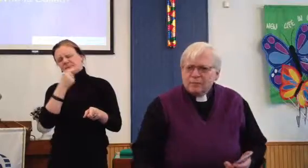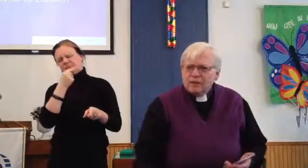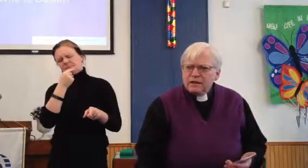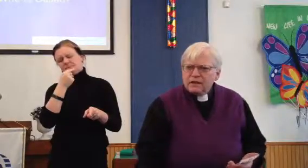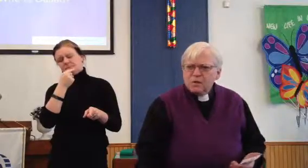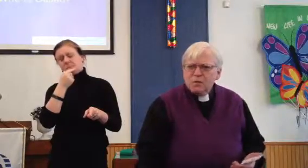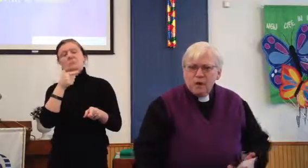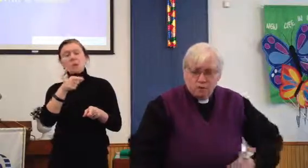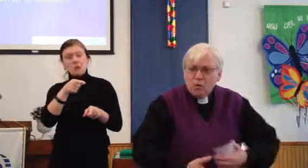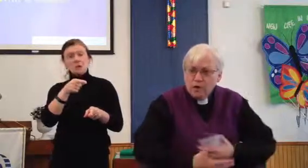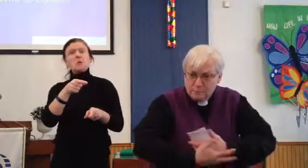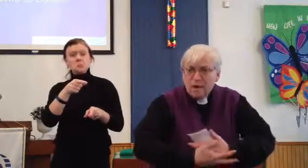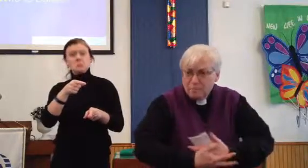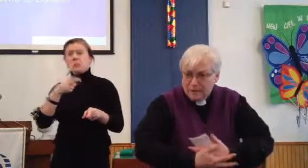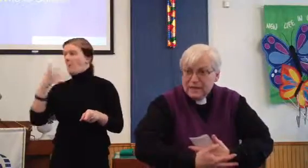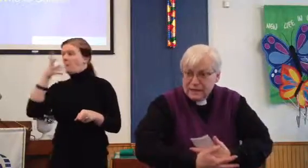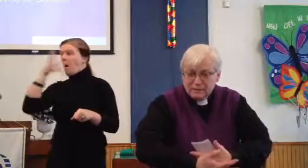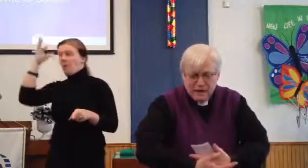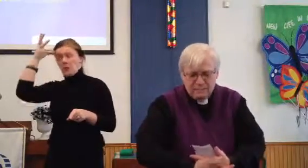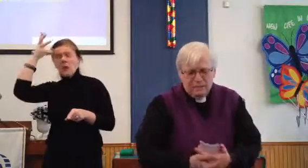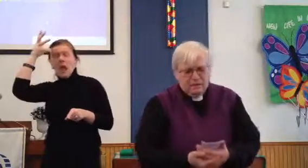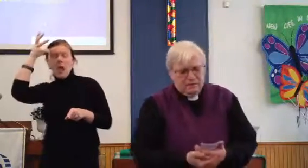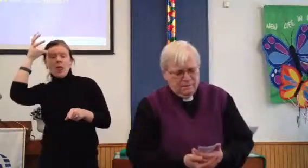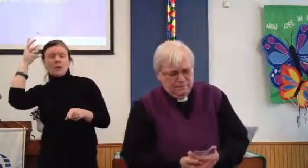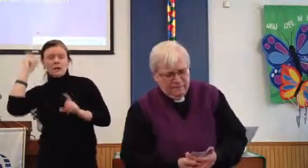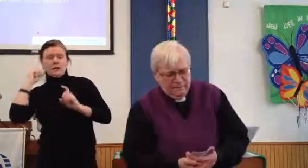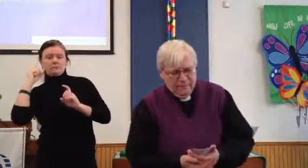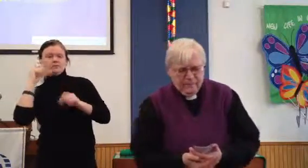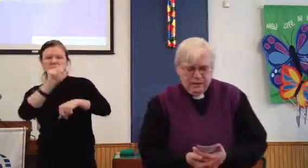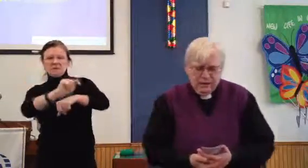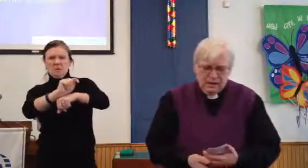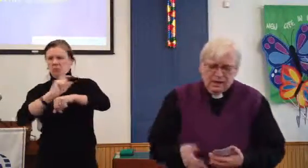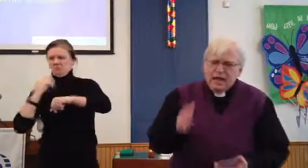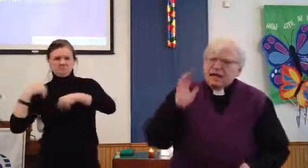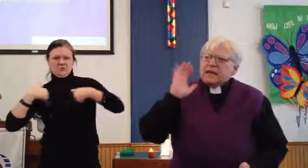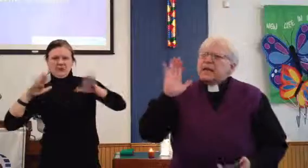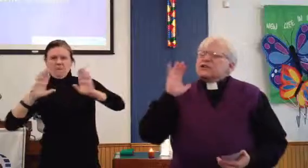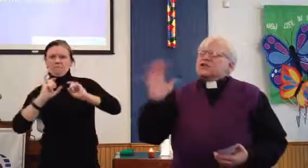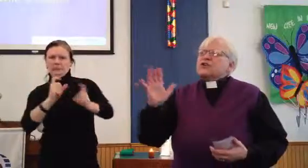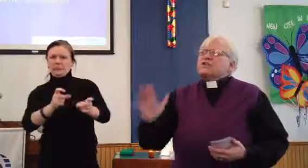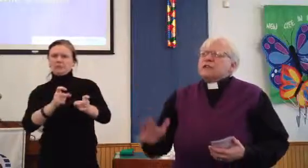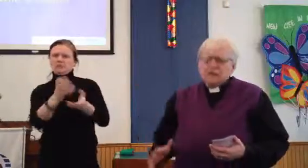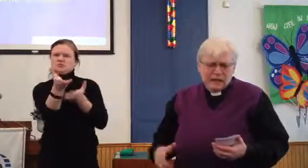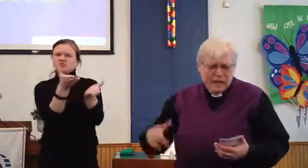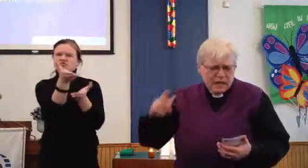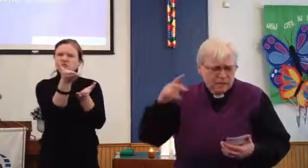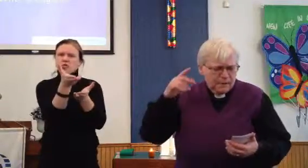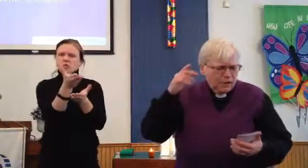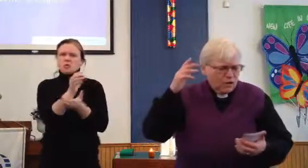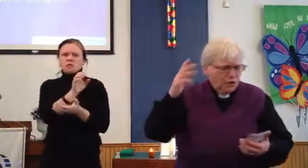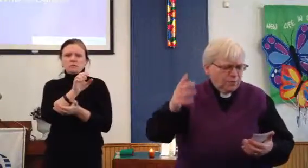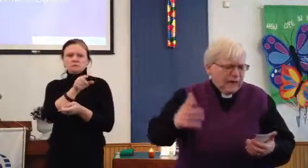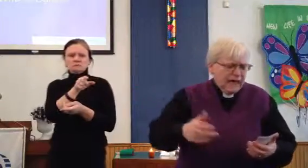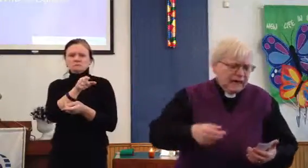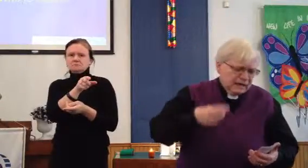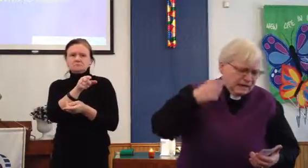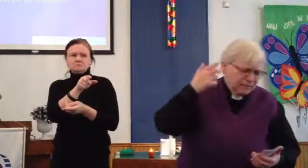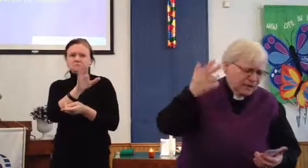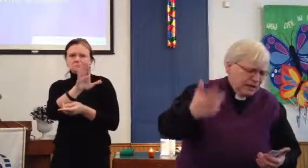temple as a small bell. Boy, probably as a baby. And he served Eli, helping the old man and meeting